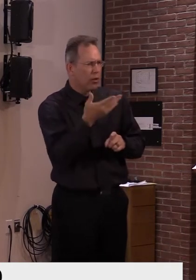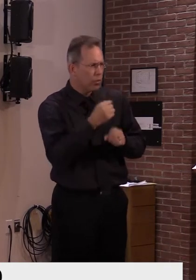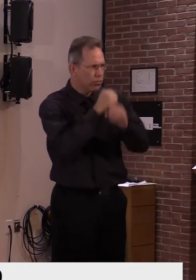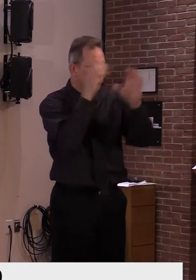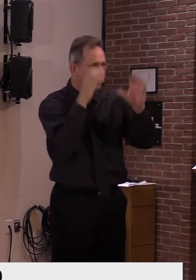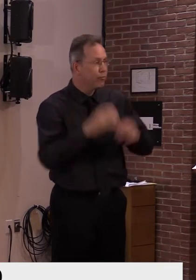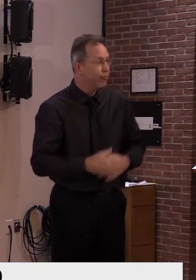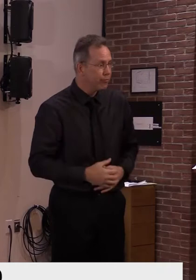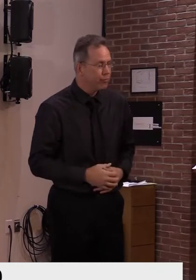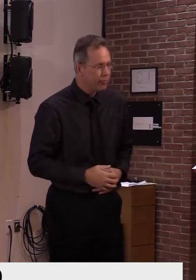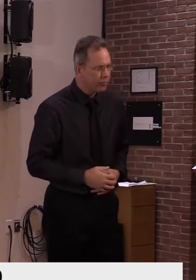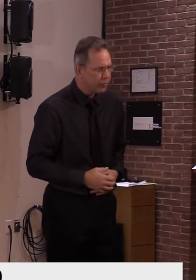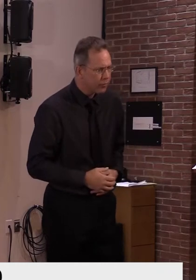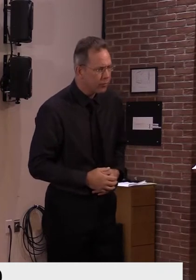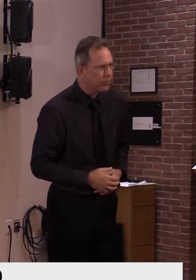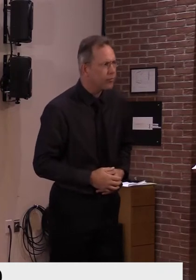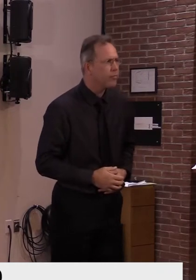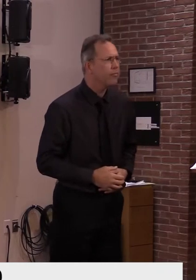Thank you, Governor Scott.